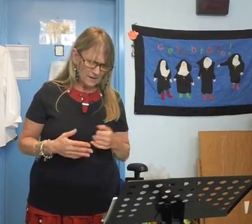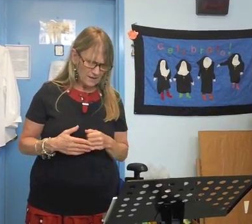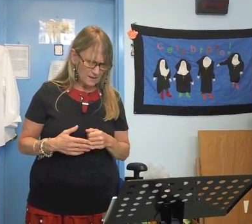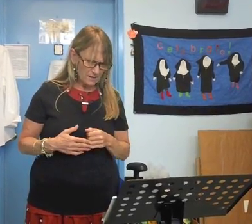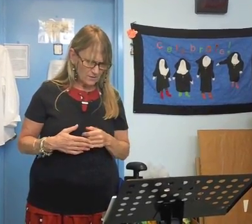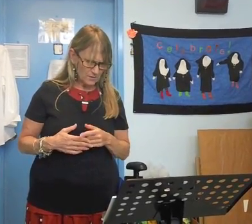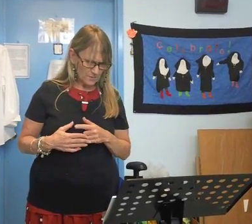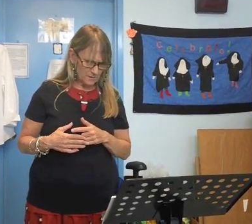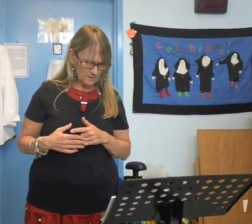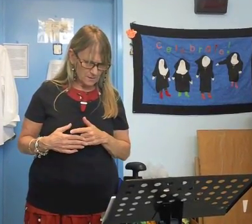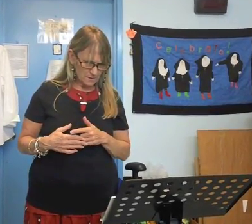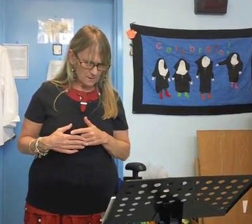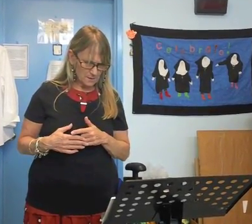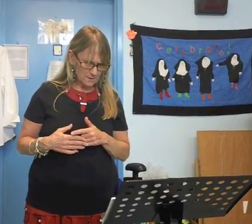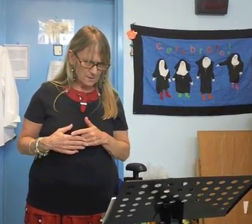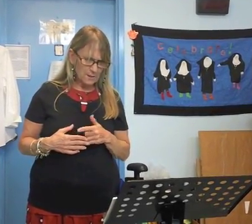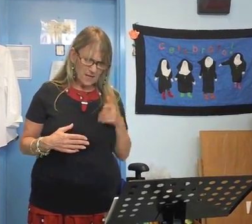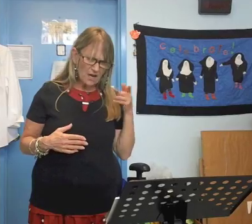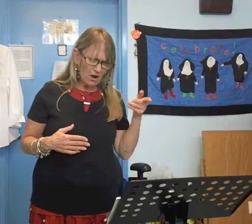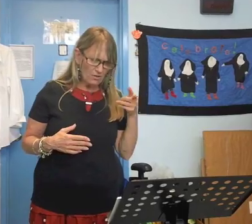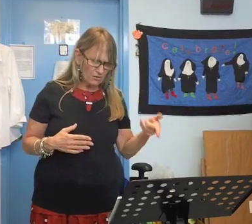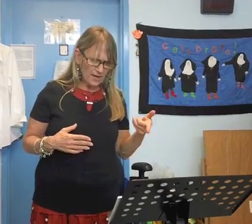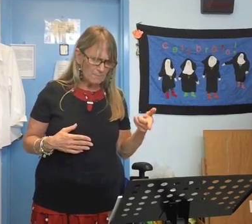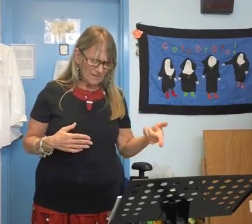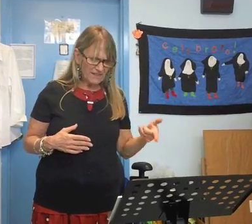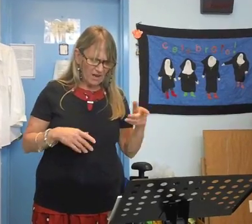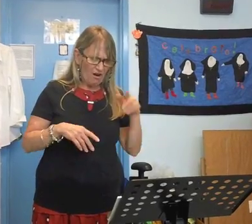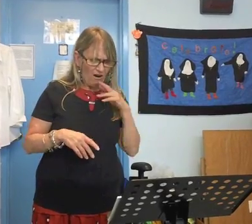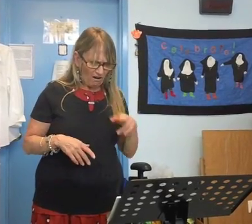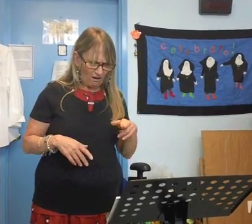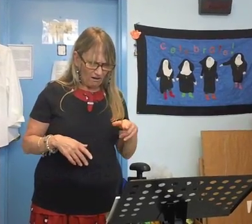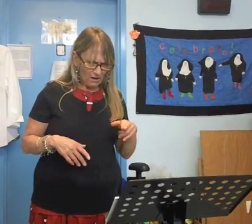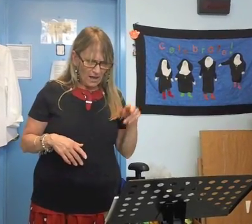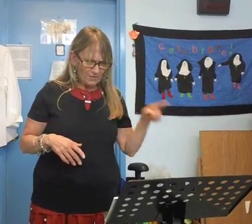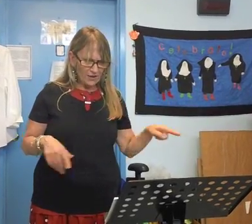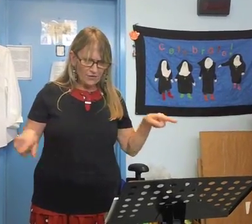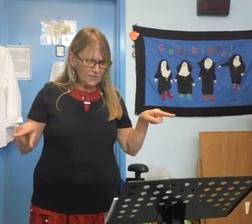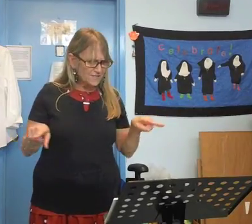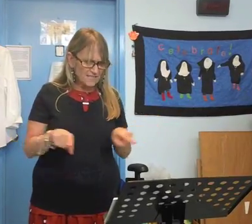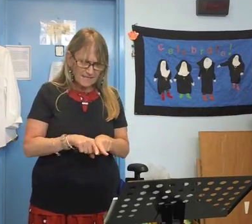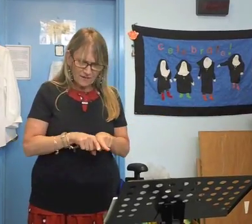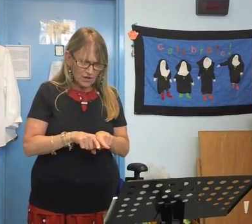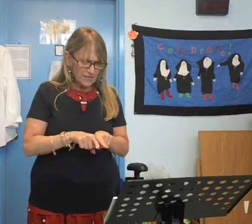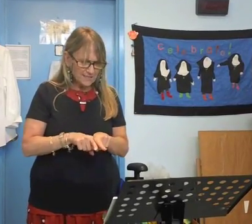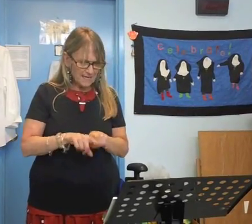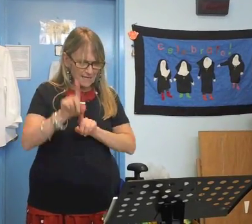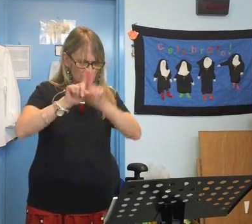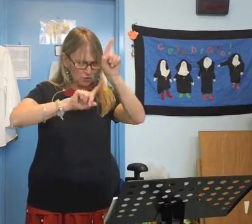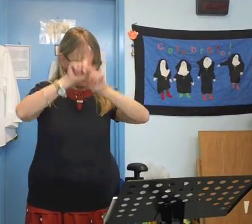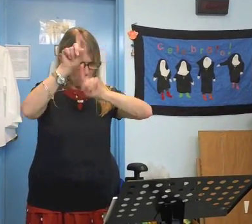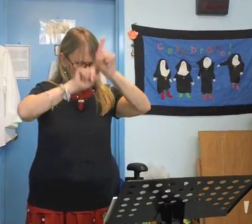they they but they are they're the very same stars